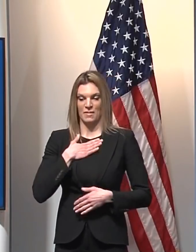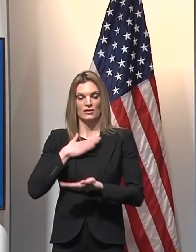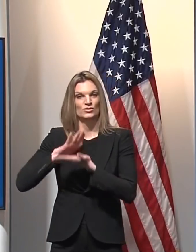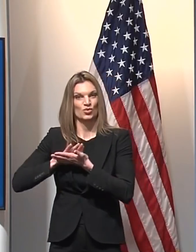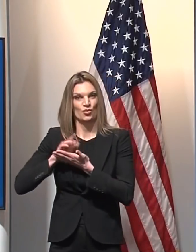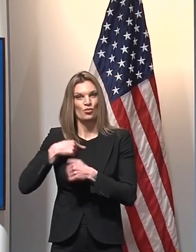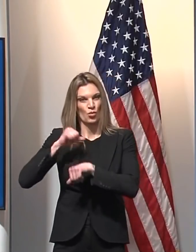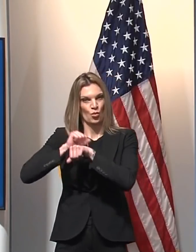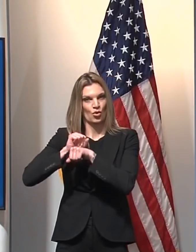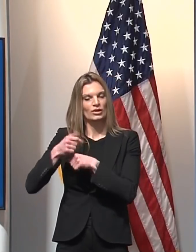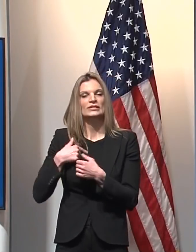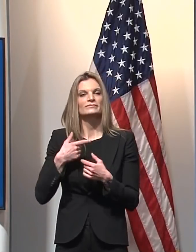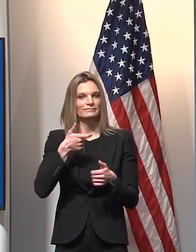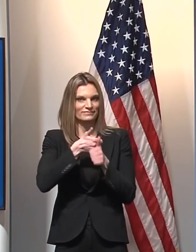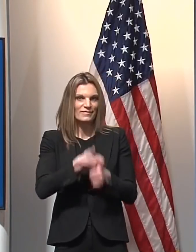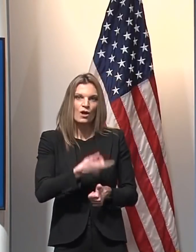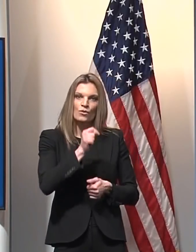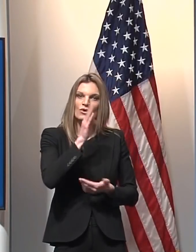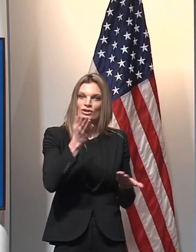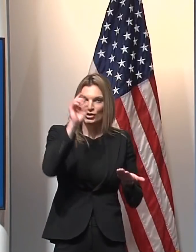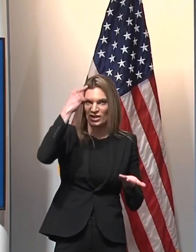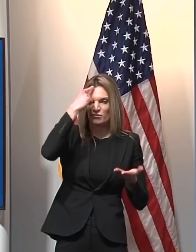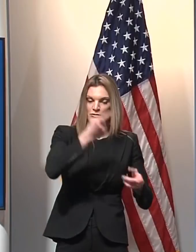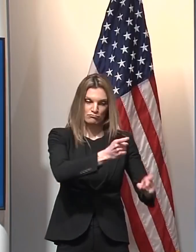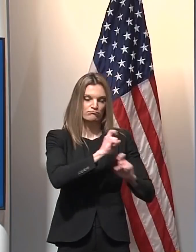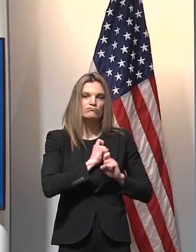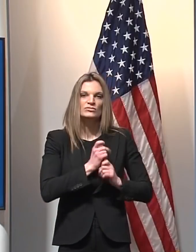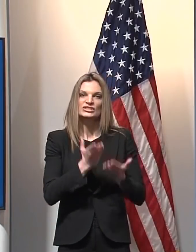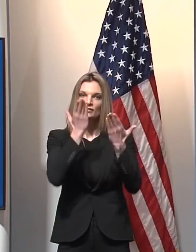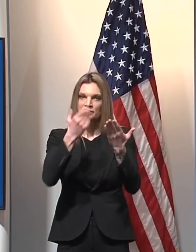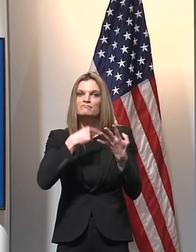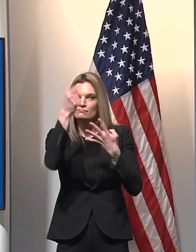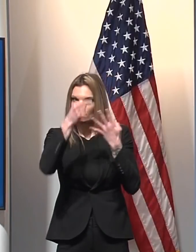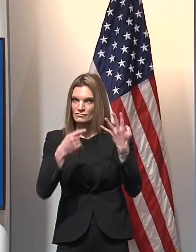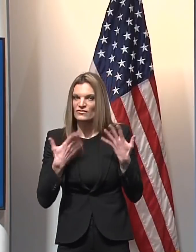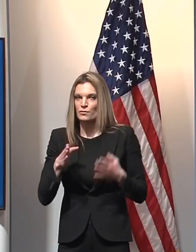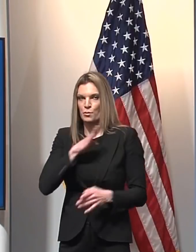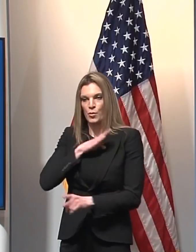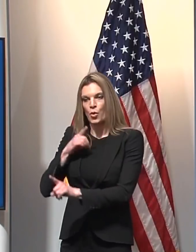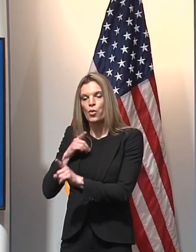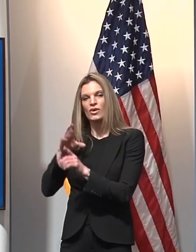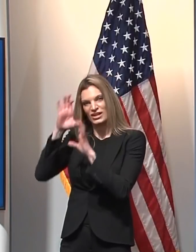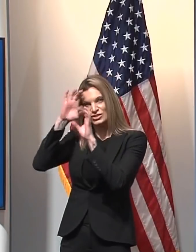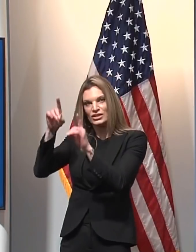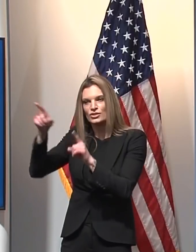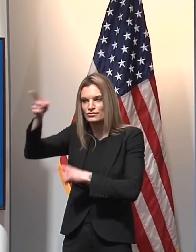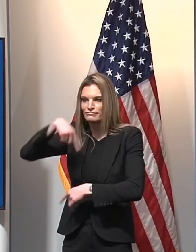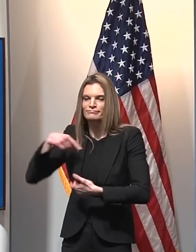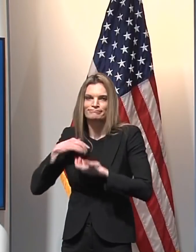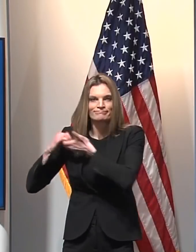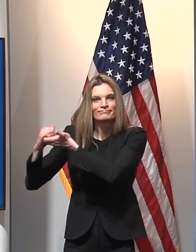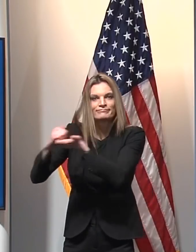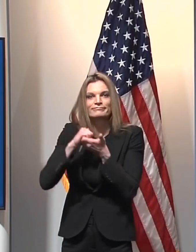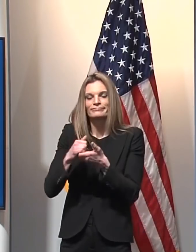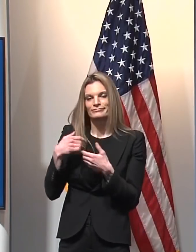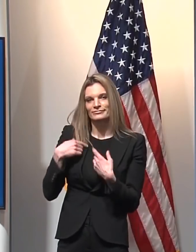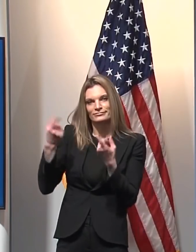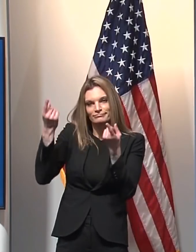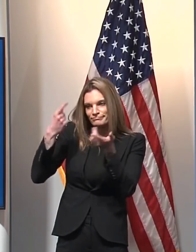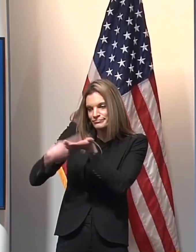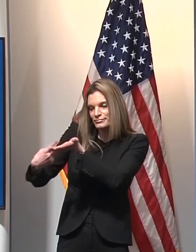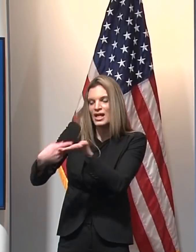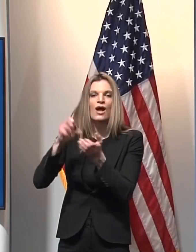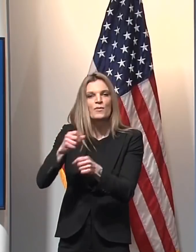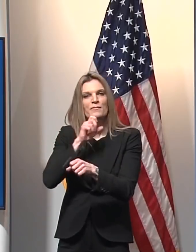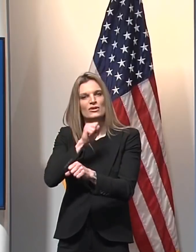utilize the roadmap together with our staff, families and Board of Education to plan and provide a safe in-person learning environment for